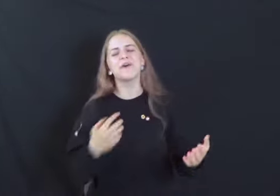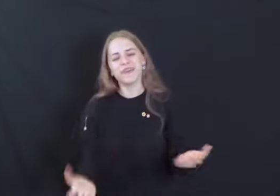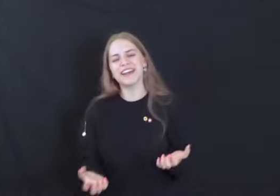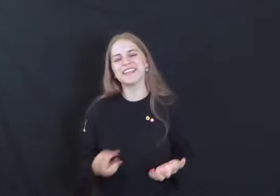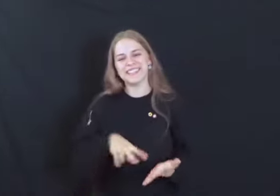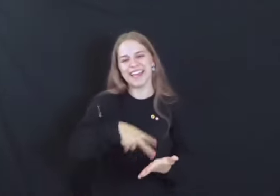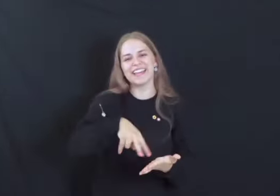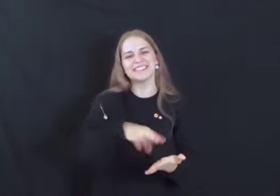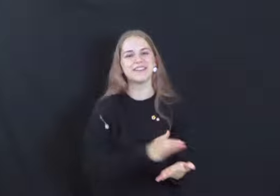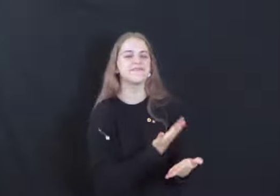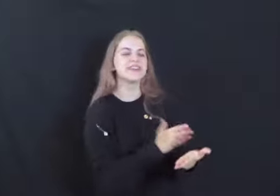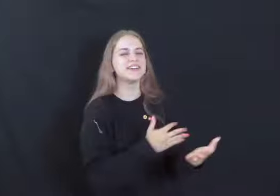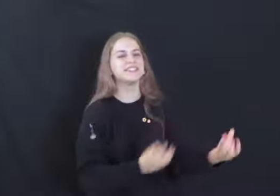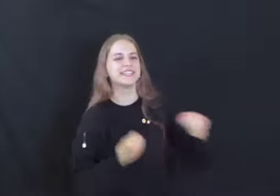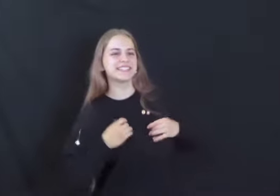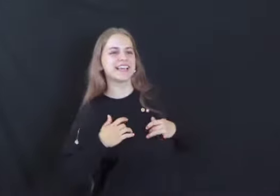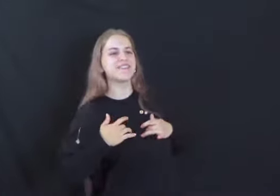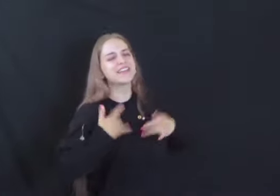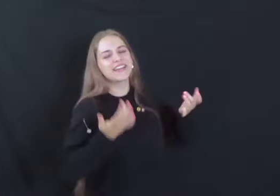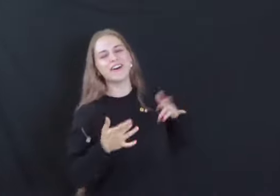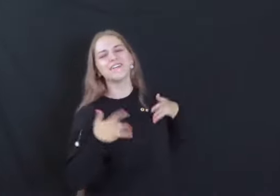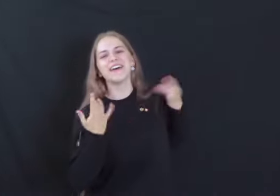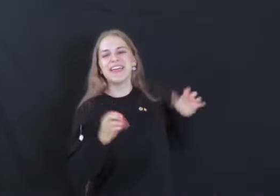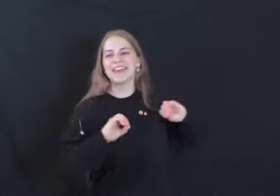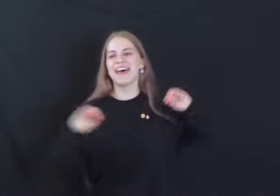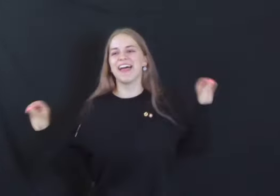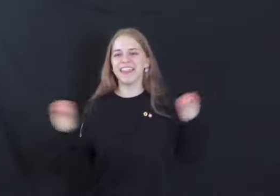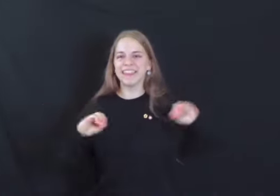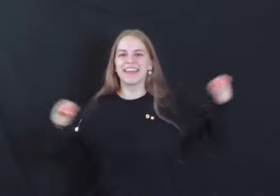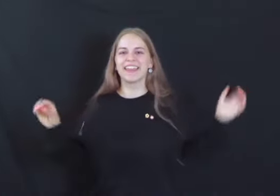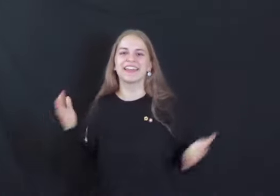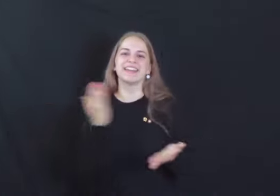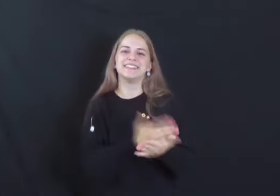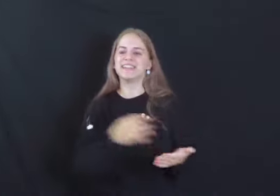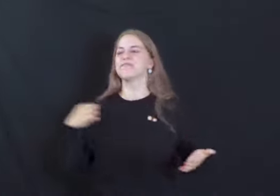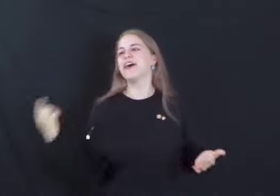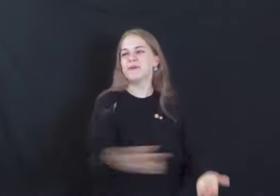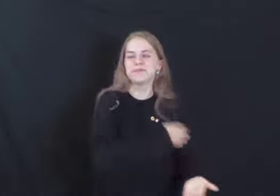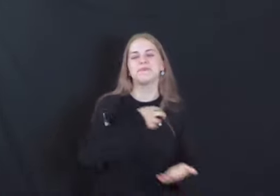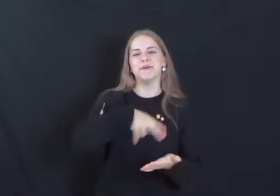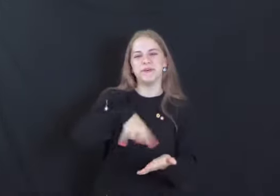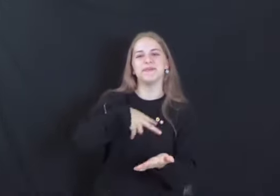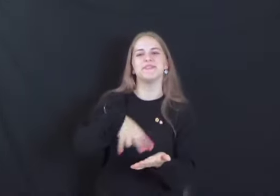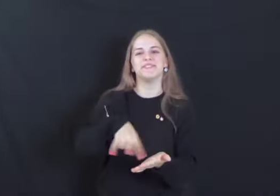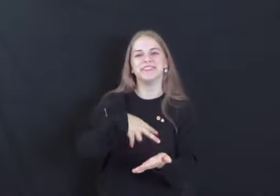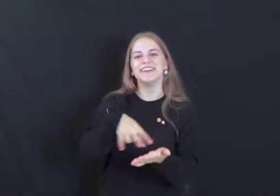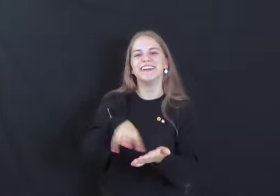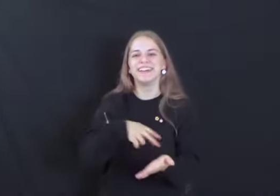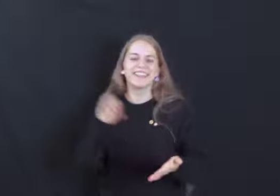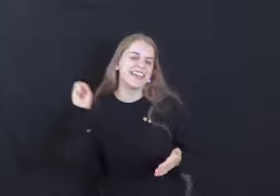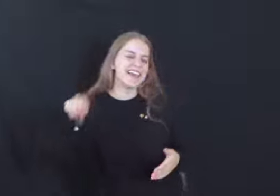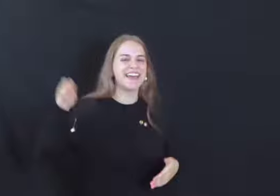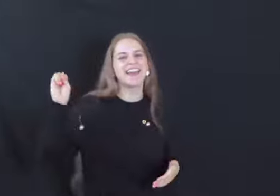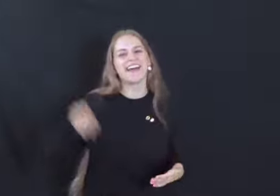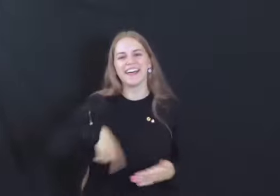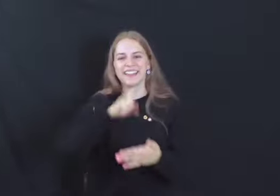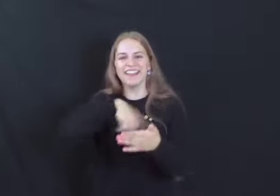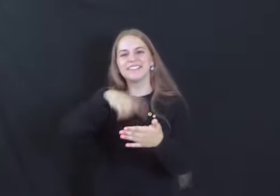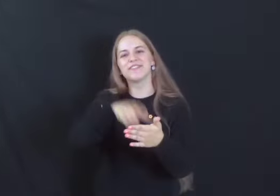wanna dance so que Just let me do it Nothing but just what we want Yeah, yeah, yeah Let's